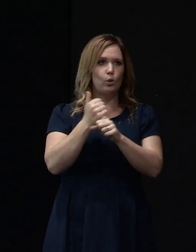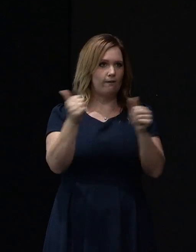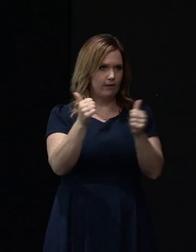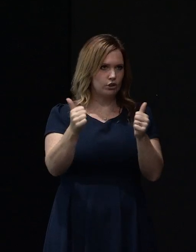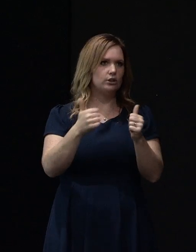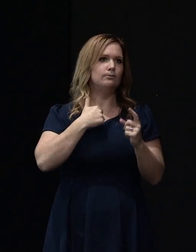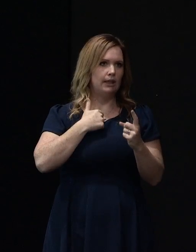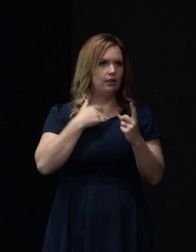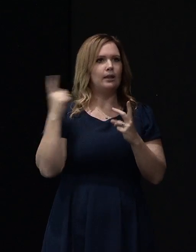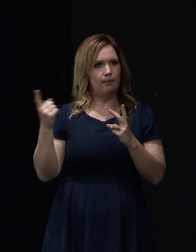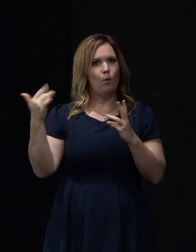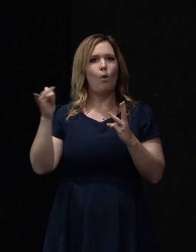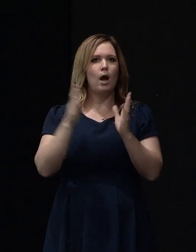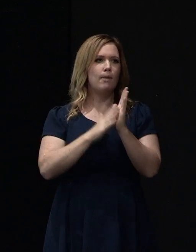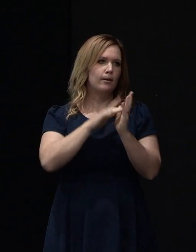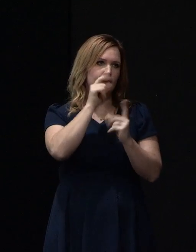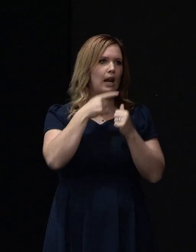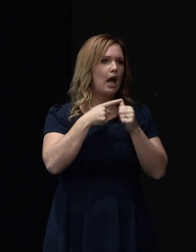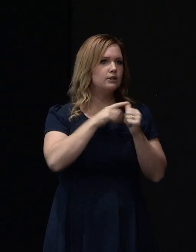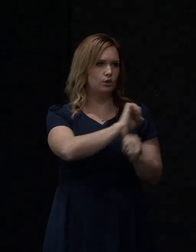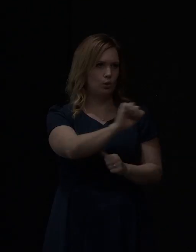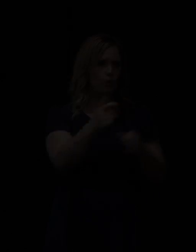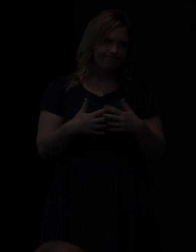Malcolm will be able to take any questions. Thanks. Gordon.